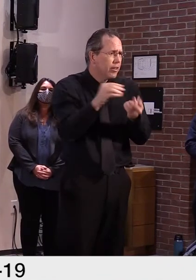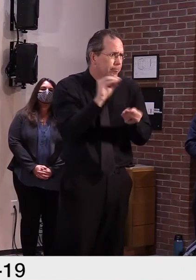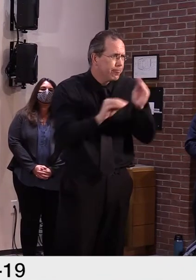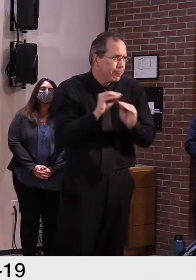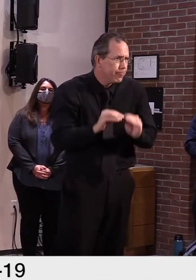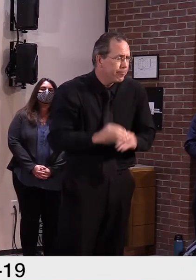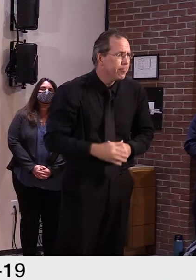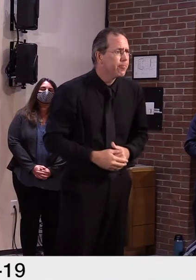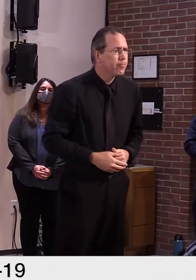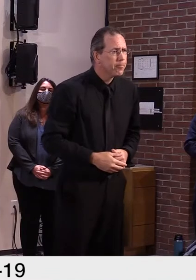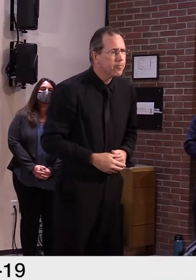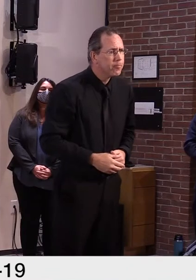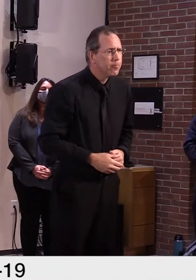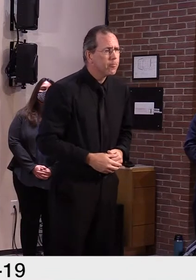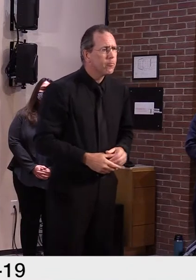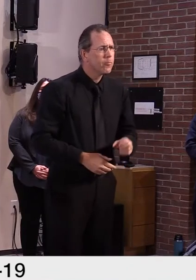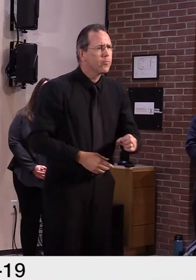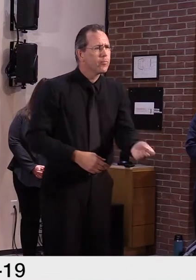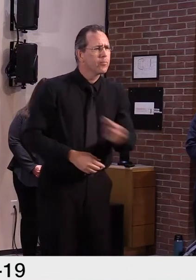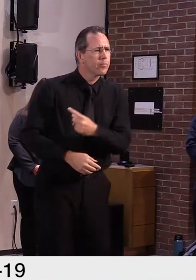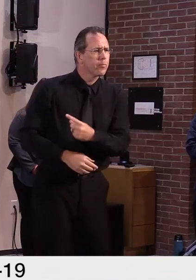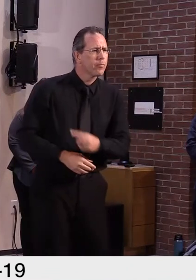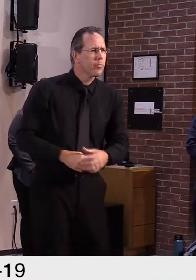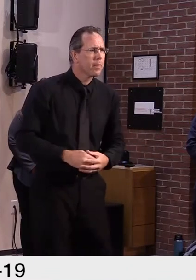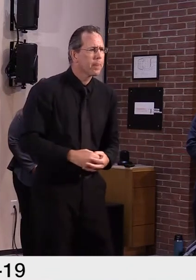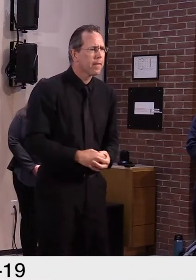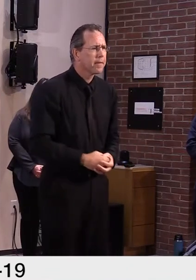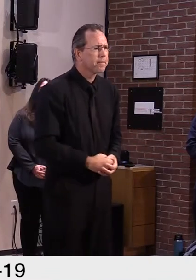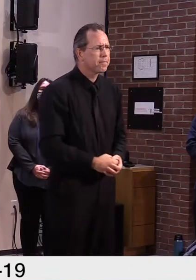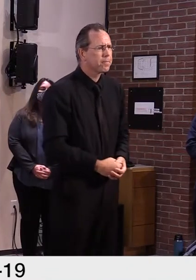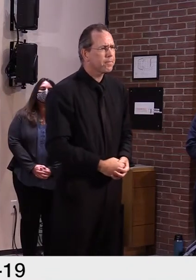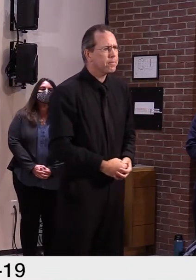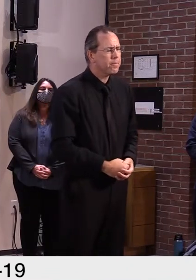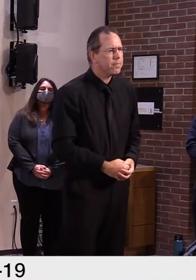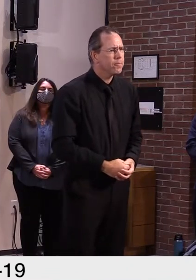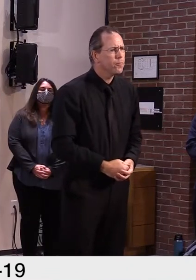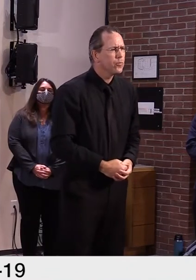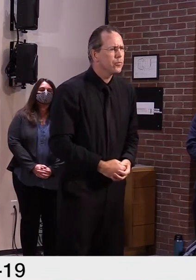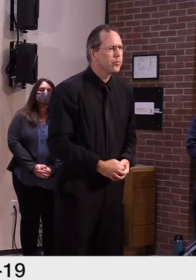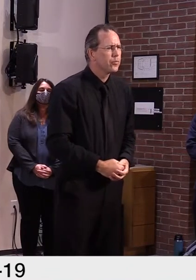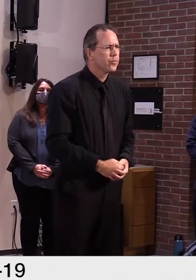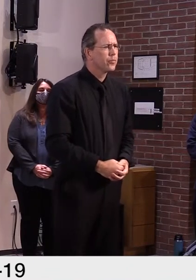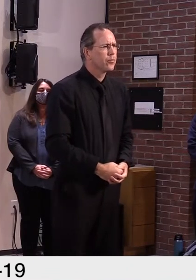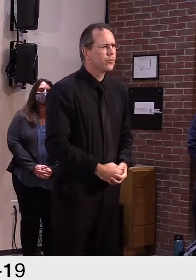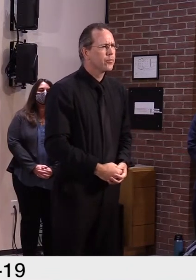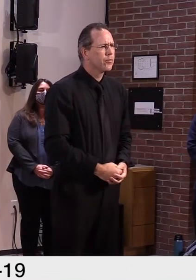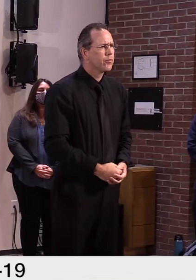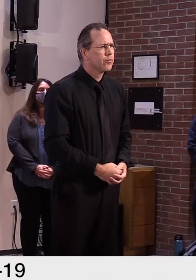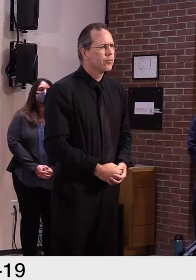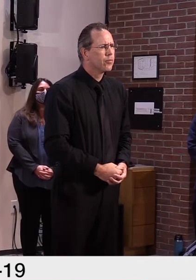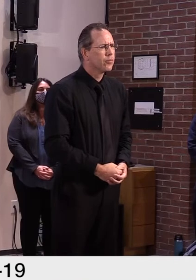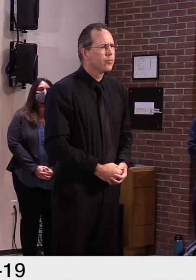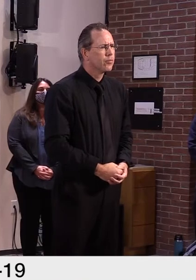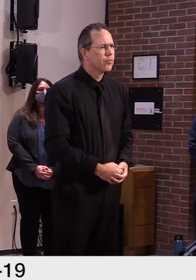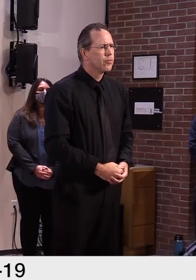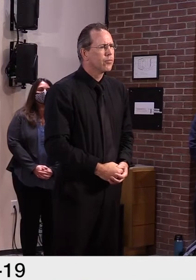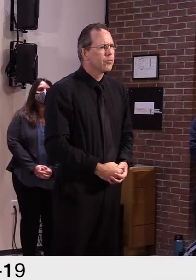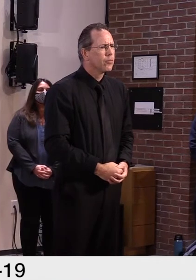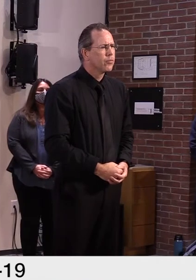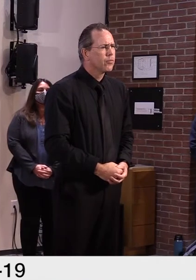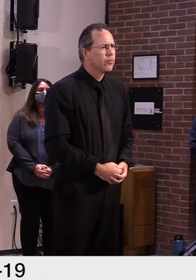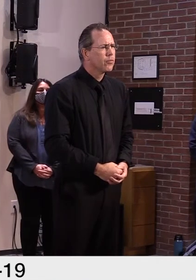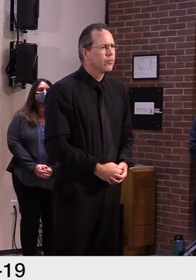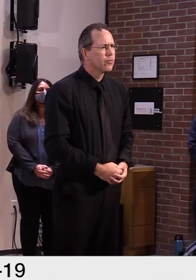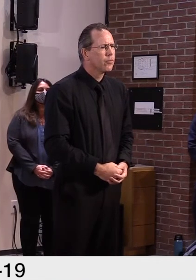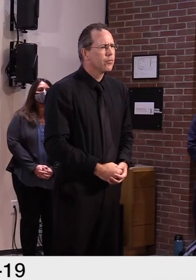Longcamp's question on the high number of fatalities earlier this week. There was another disturbing highway safety